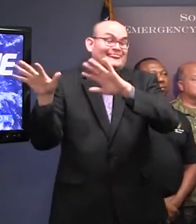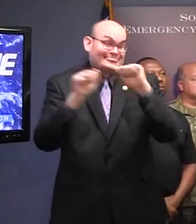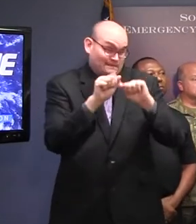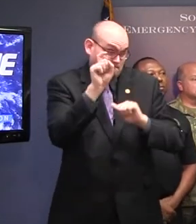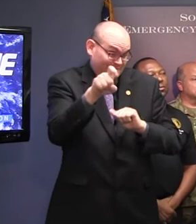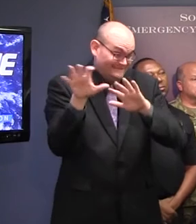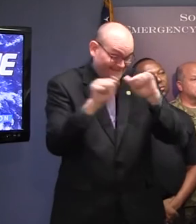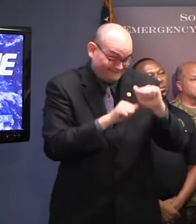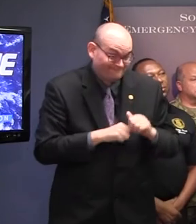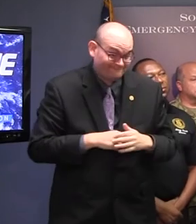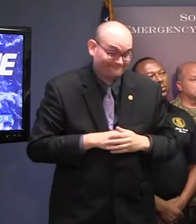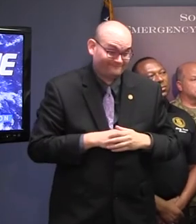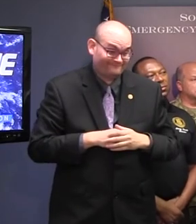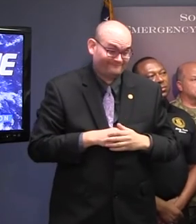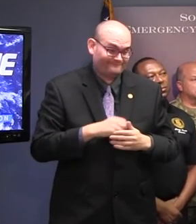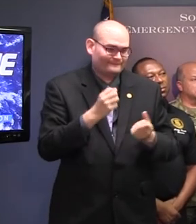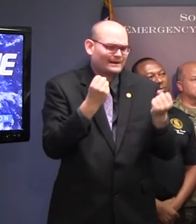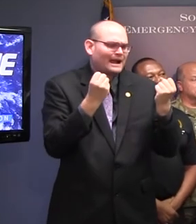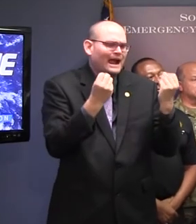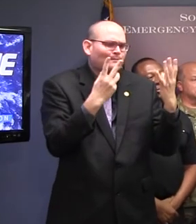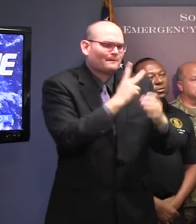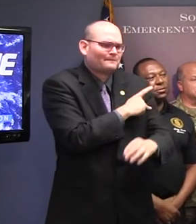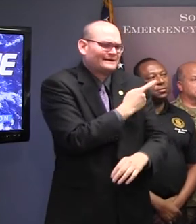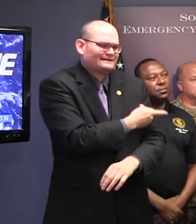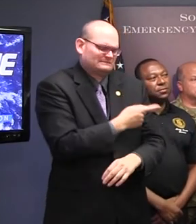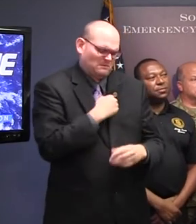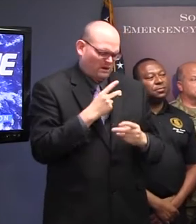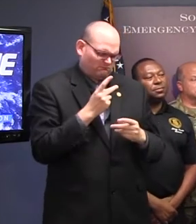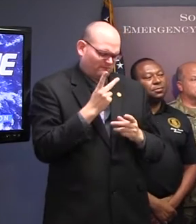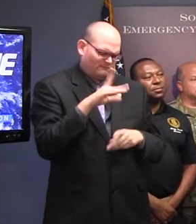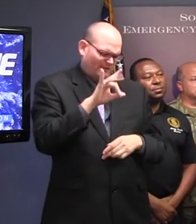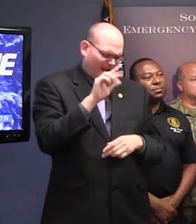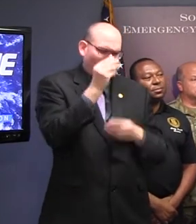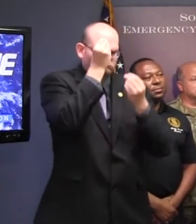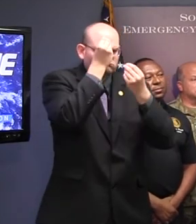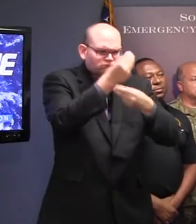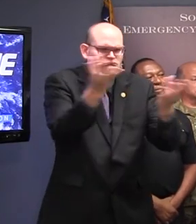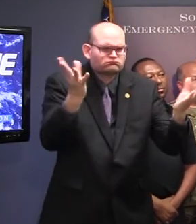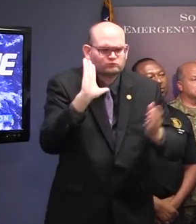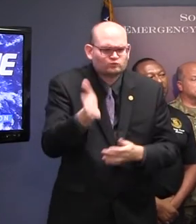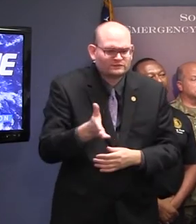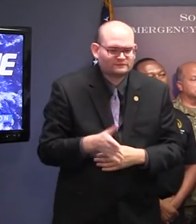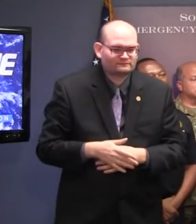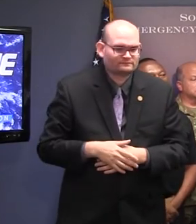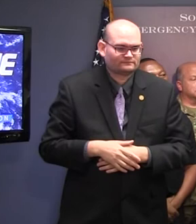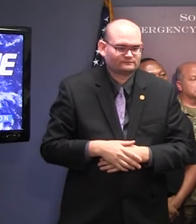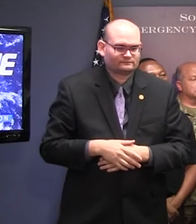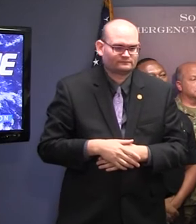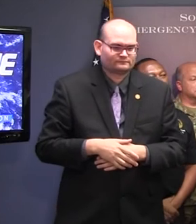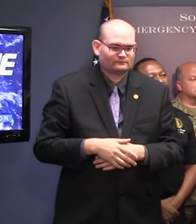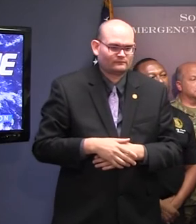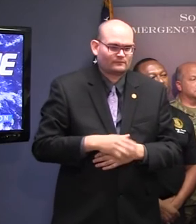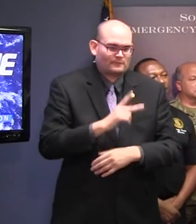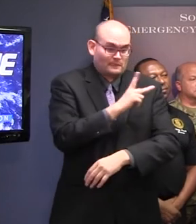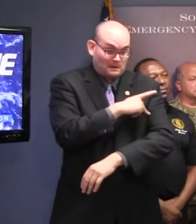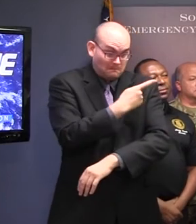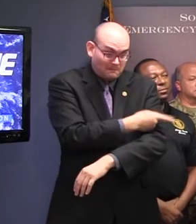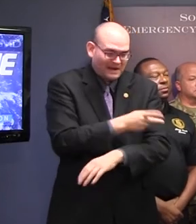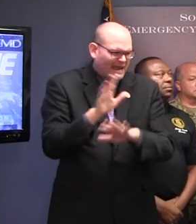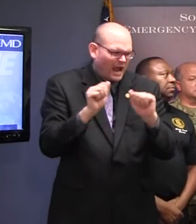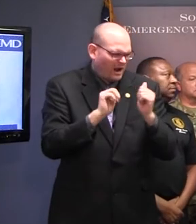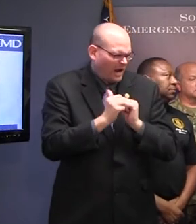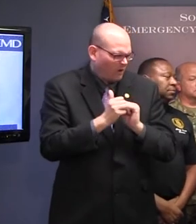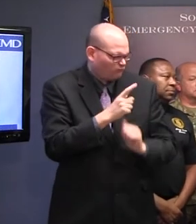patients? I'll have to find that number and get to you. don't have that with me. Any special measures you're taking to get those patients out? We